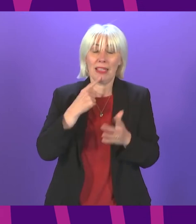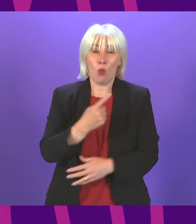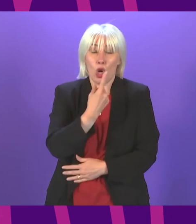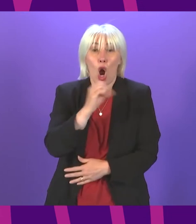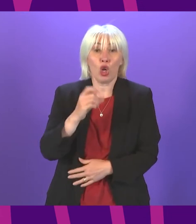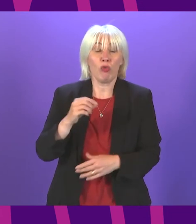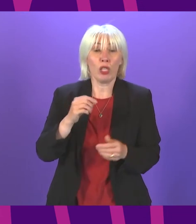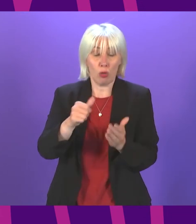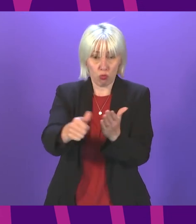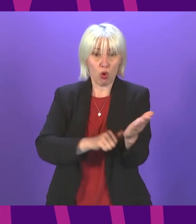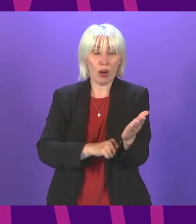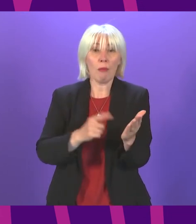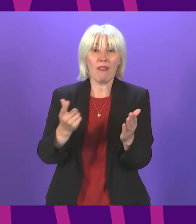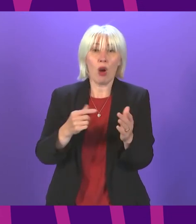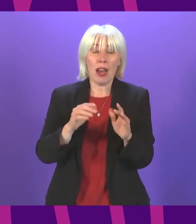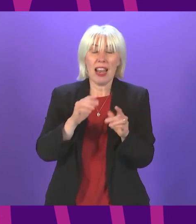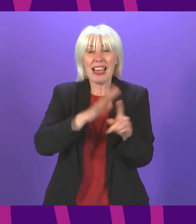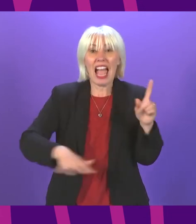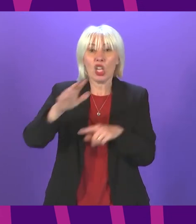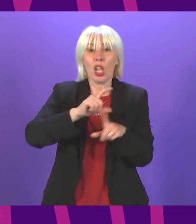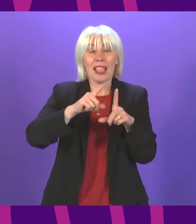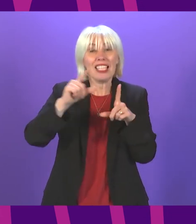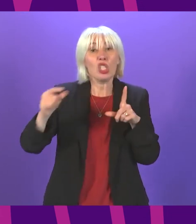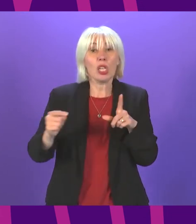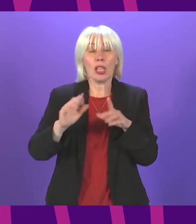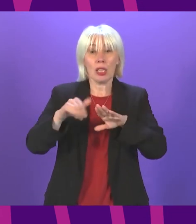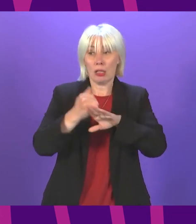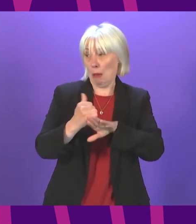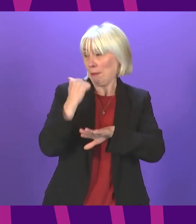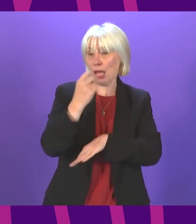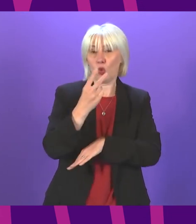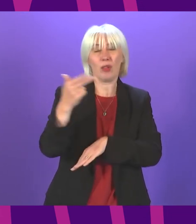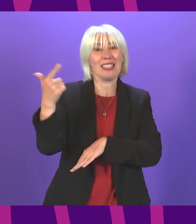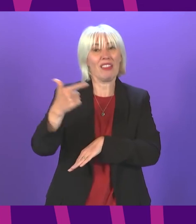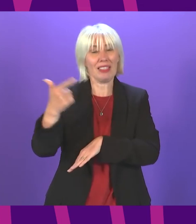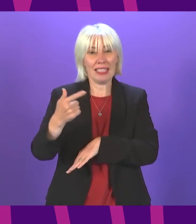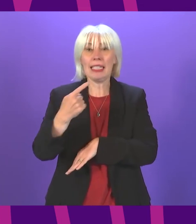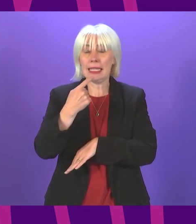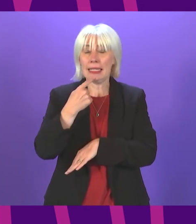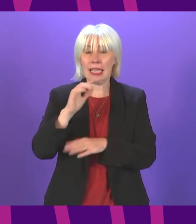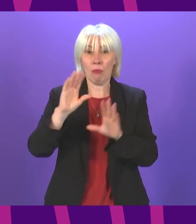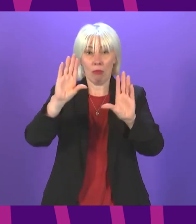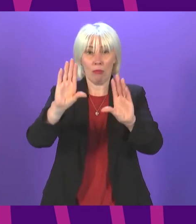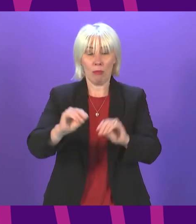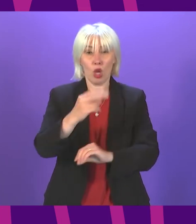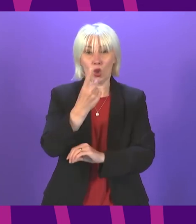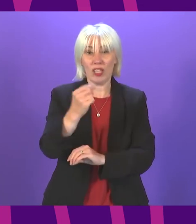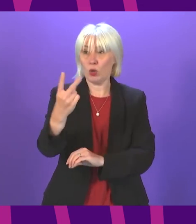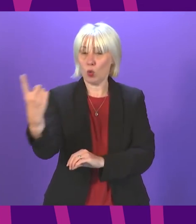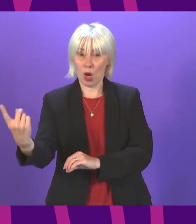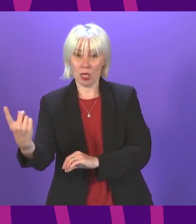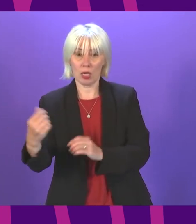programme for national digital infrastructure was announced in 2017 with a commitment to be completed by 2021